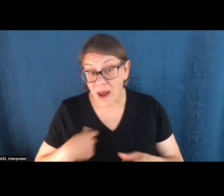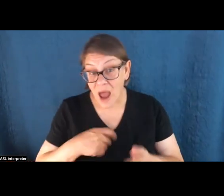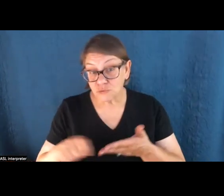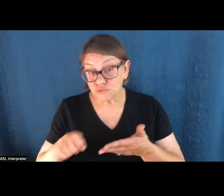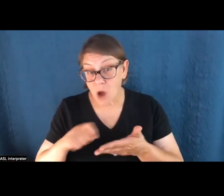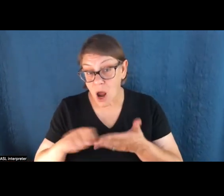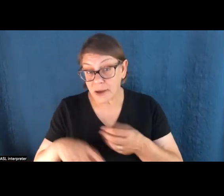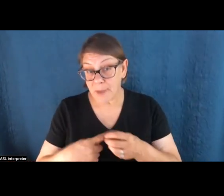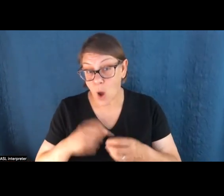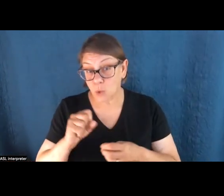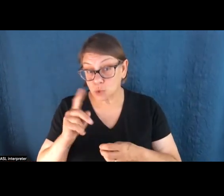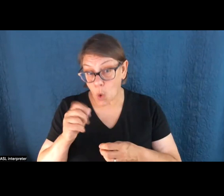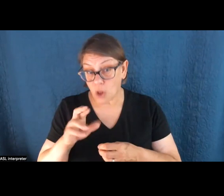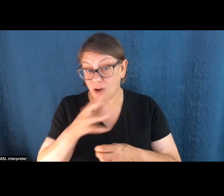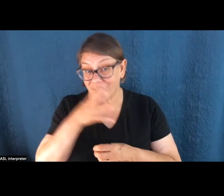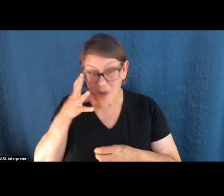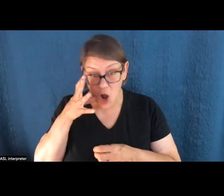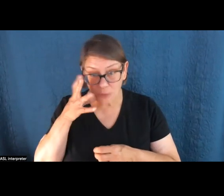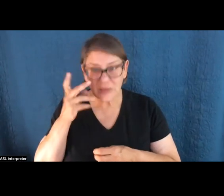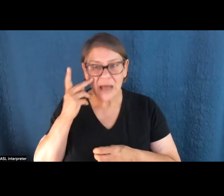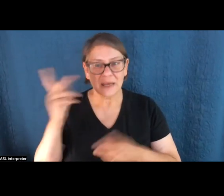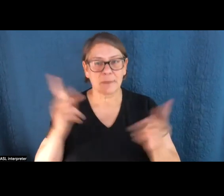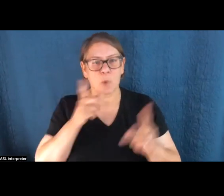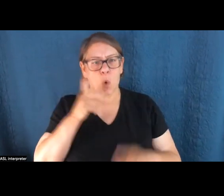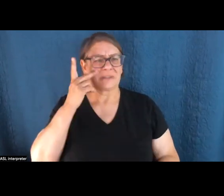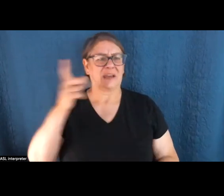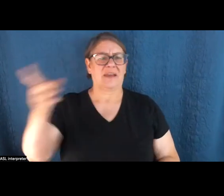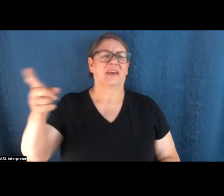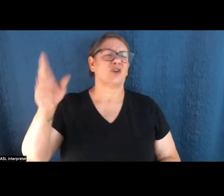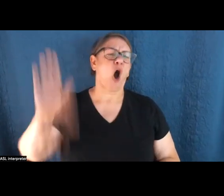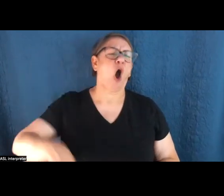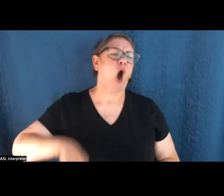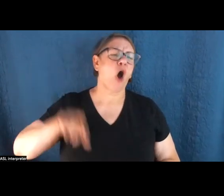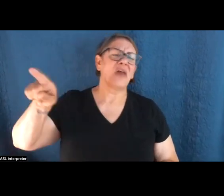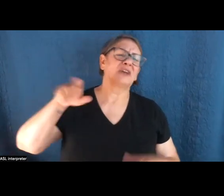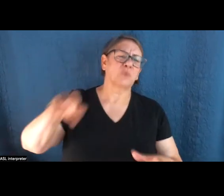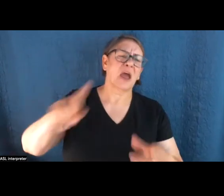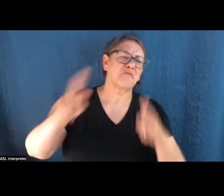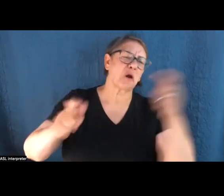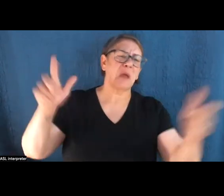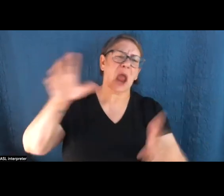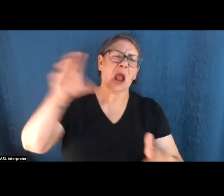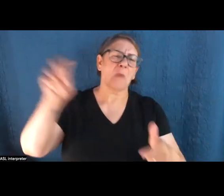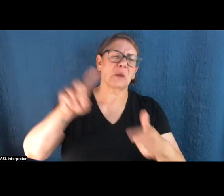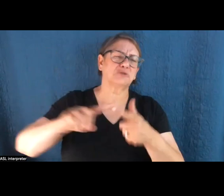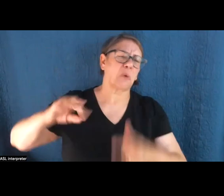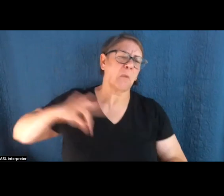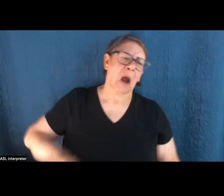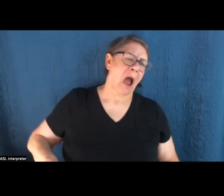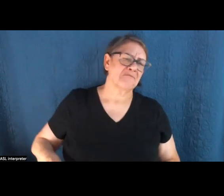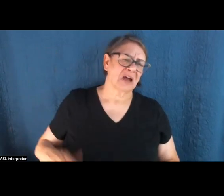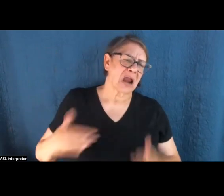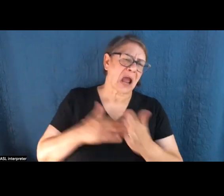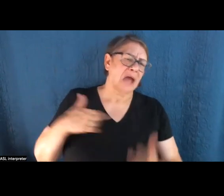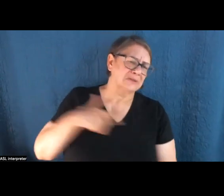from people who see, see these big renewable energy projects as just another way for the big companies and the utilities to profit at our expense. And,